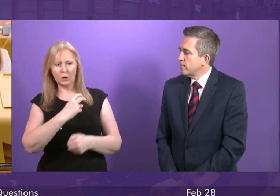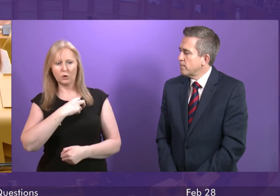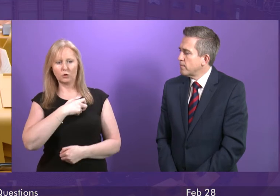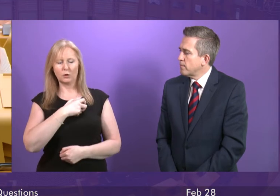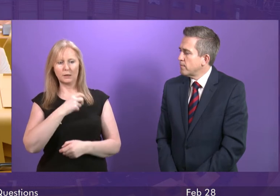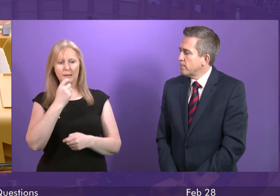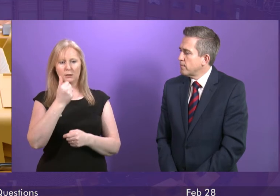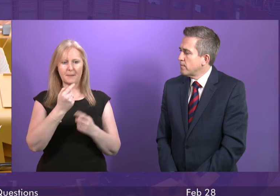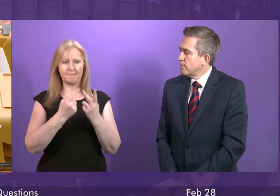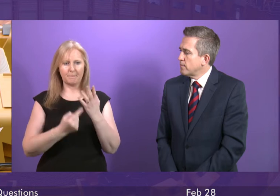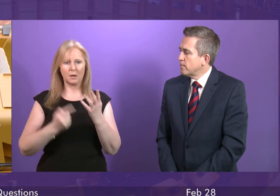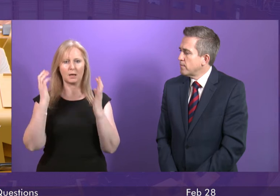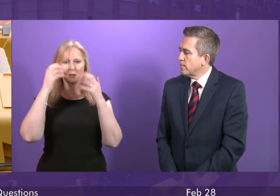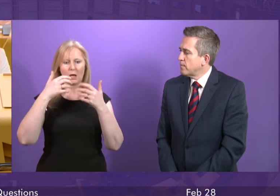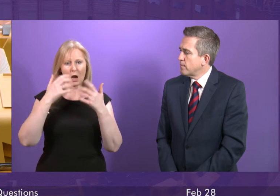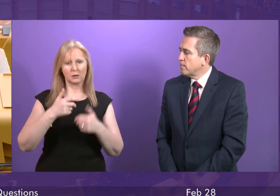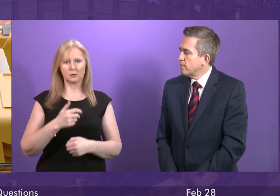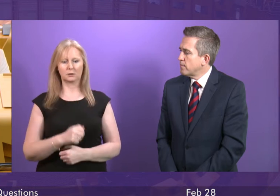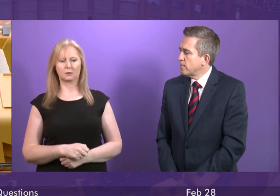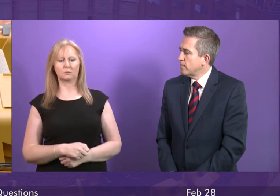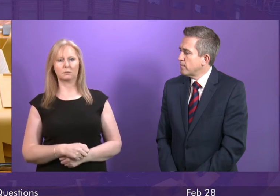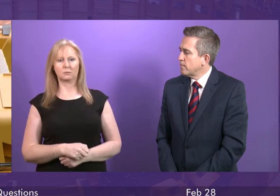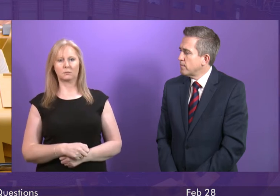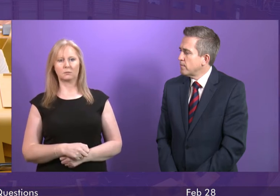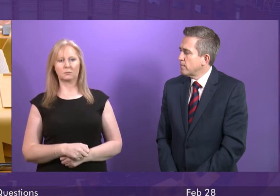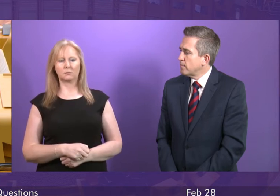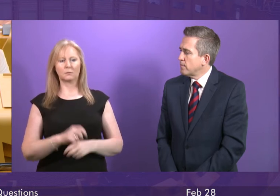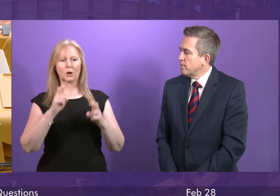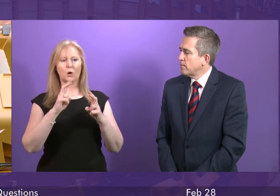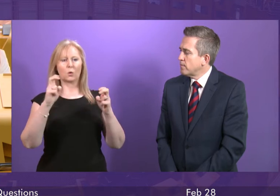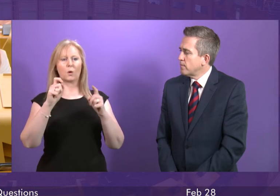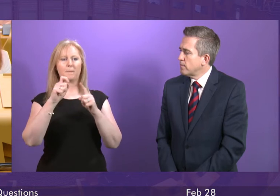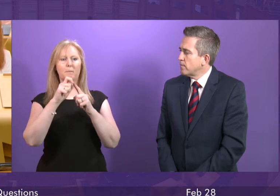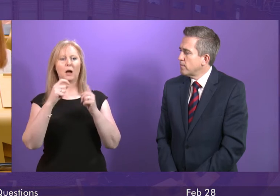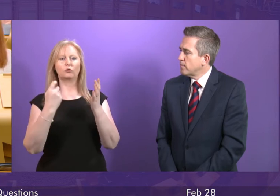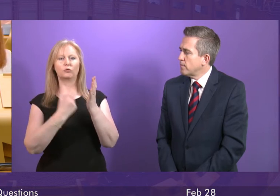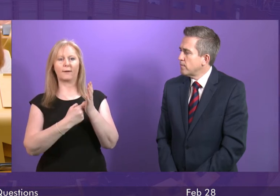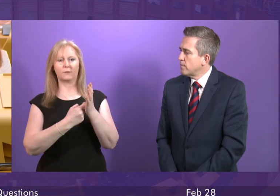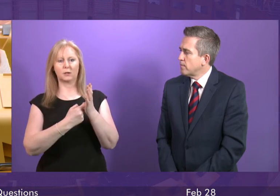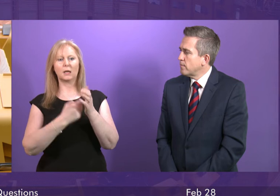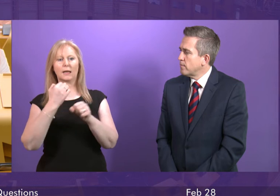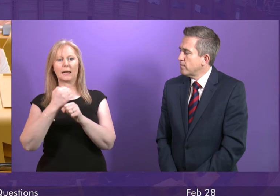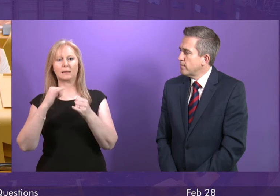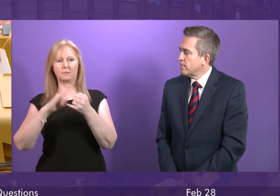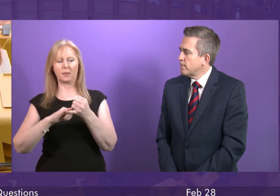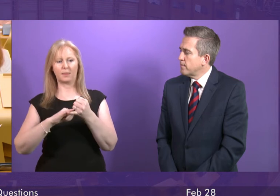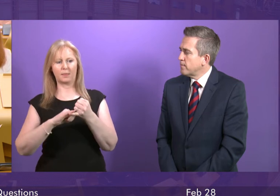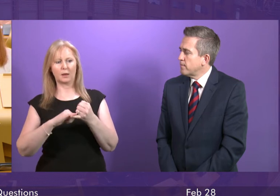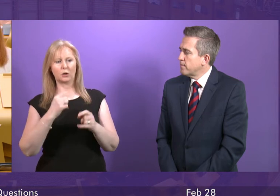that they have and I will quote Pat Rafferty and Gary Smith here when they talk about BIFAB competing against